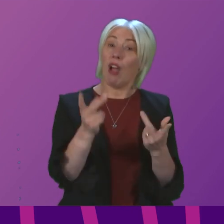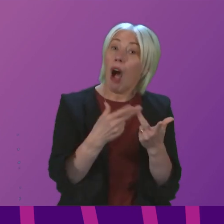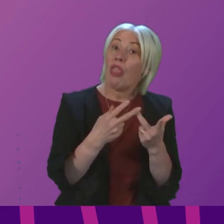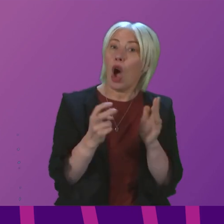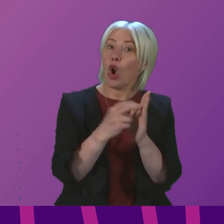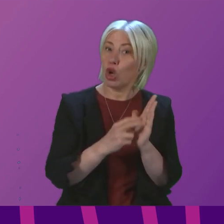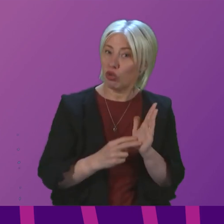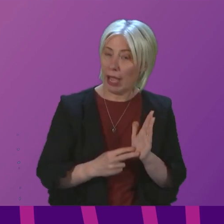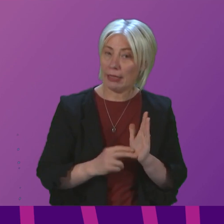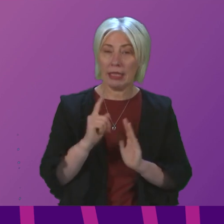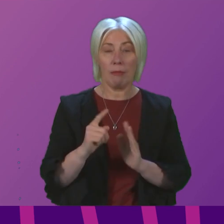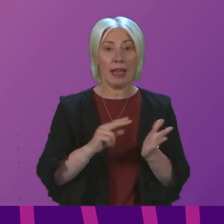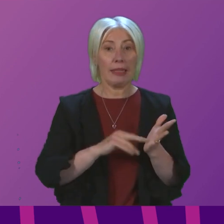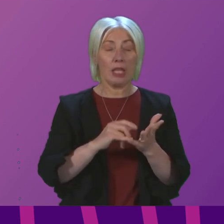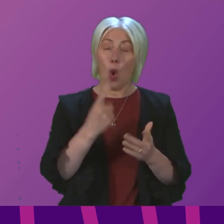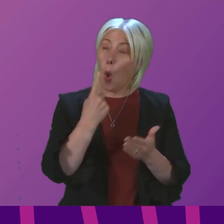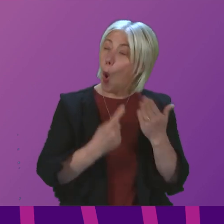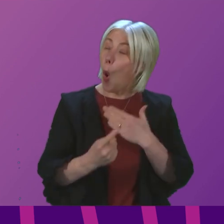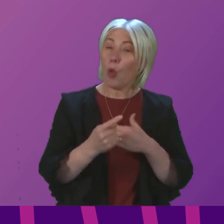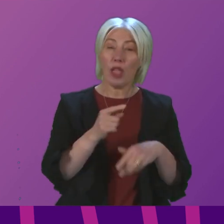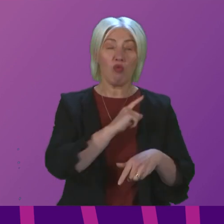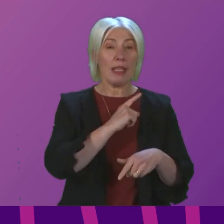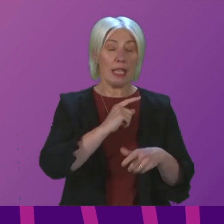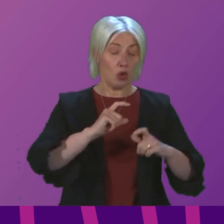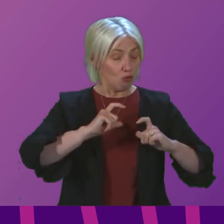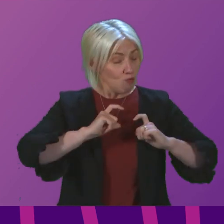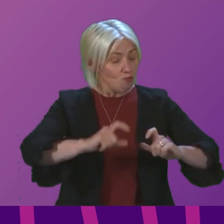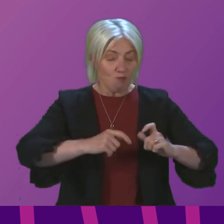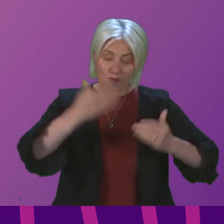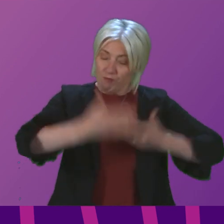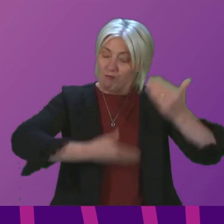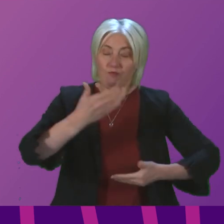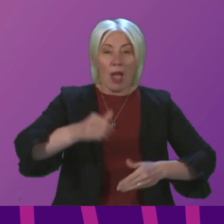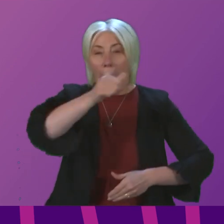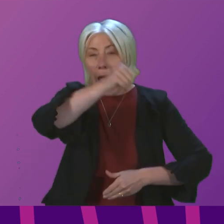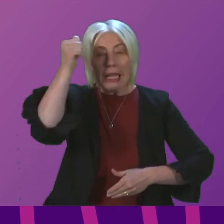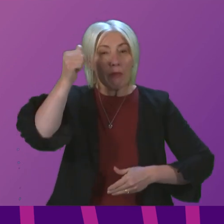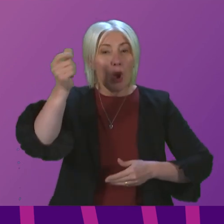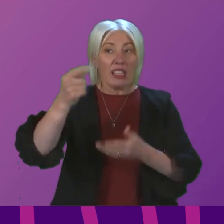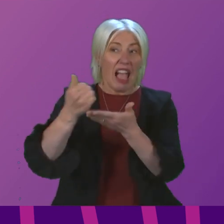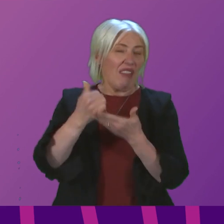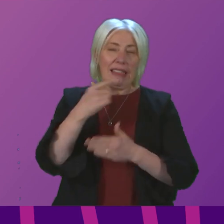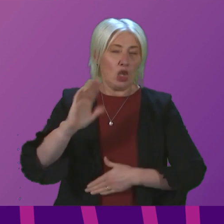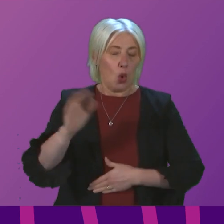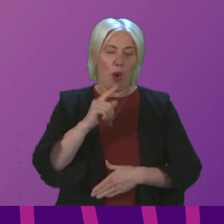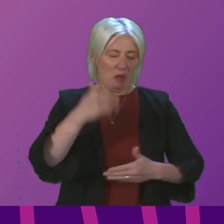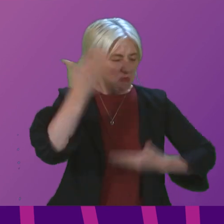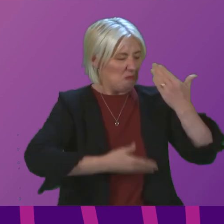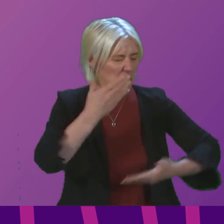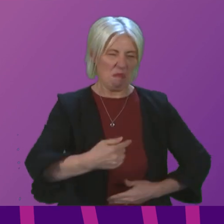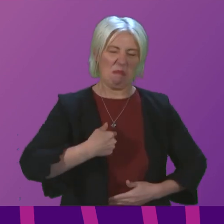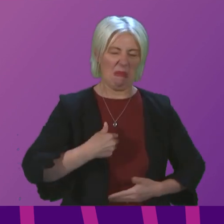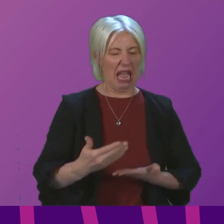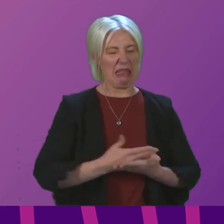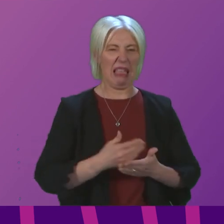justification for charging ahead against expert advice has been grandstanding that she saved the jobs.